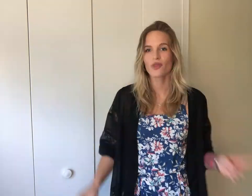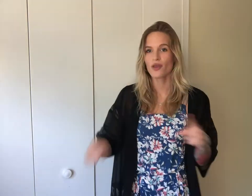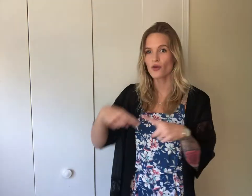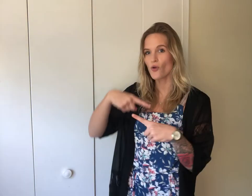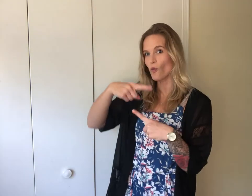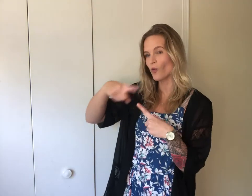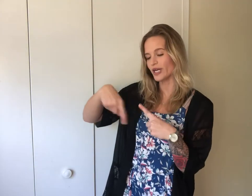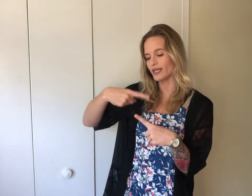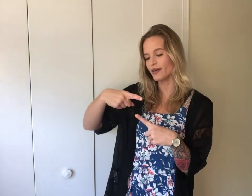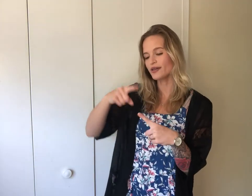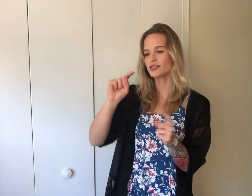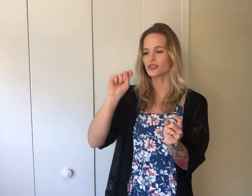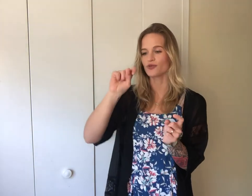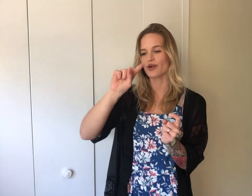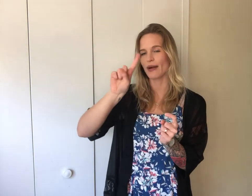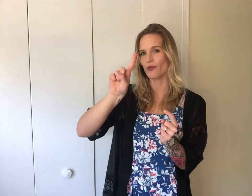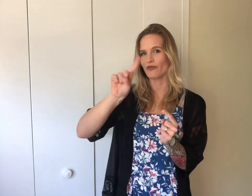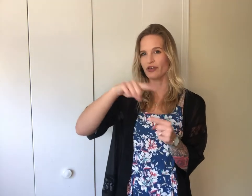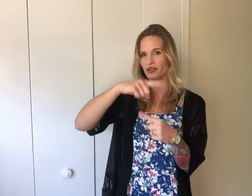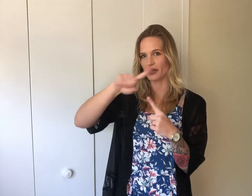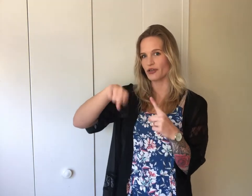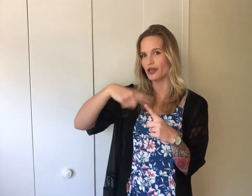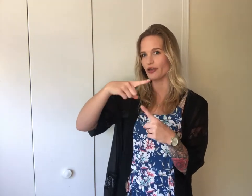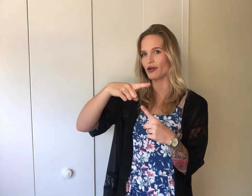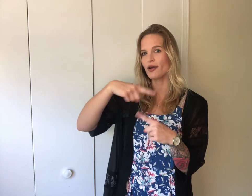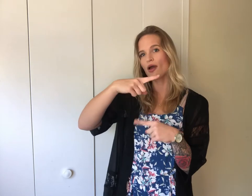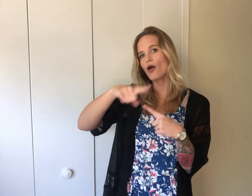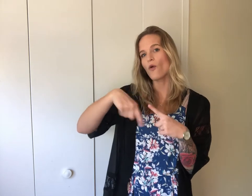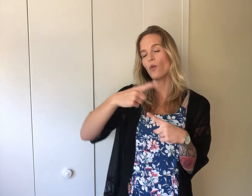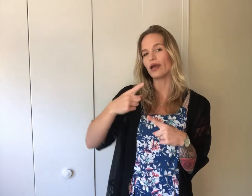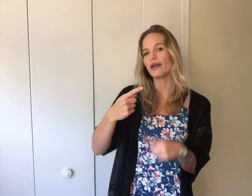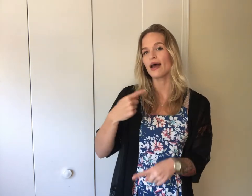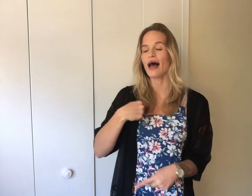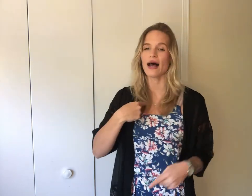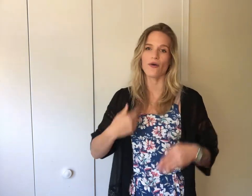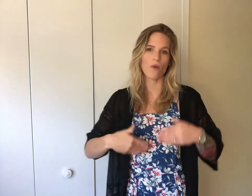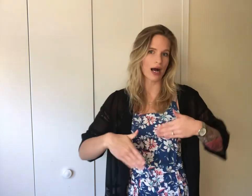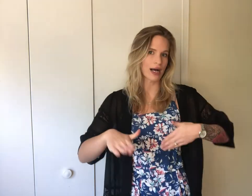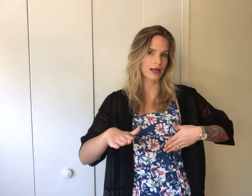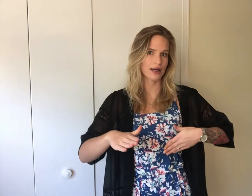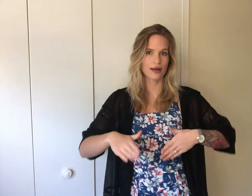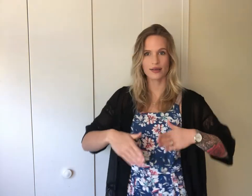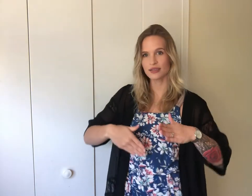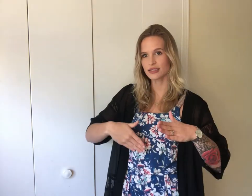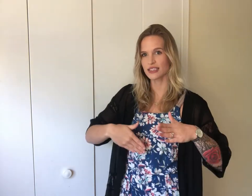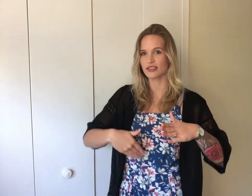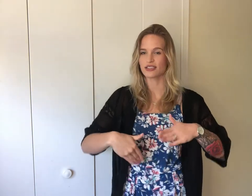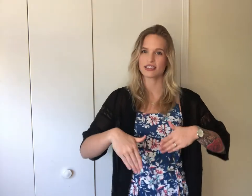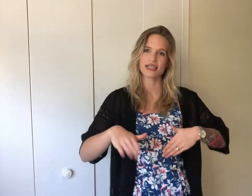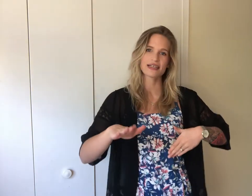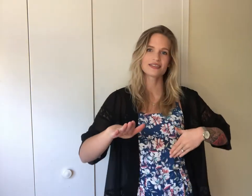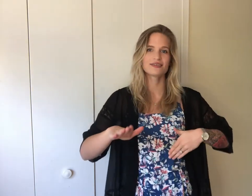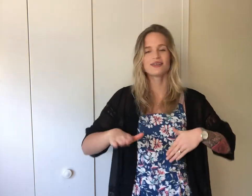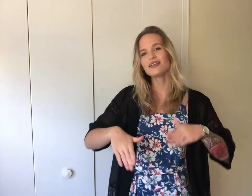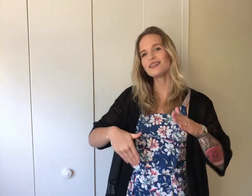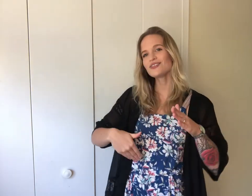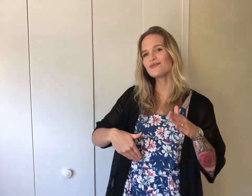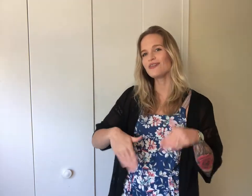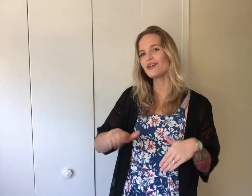When, so wrap one finger around your other, when I walk, so these are just like two feet